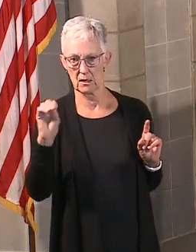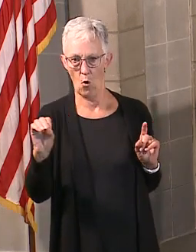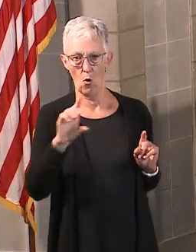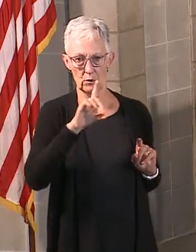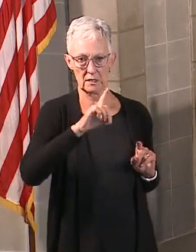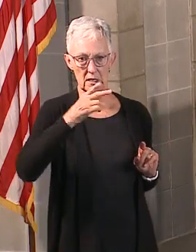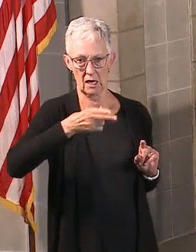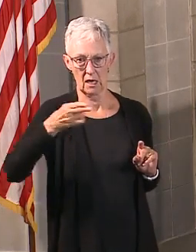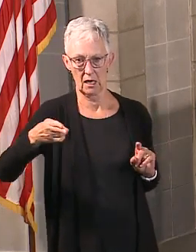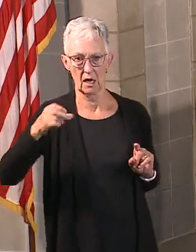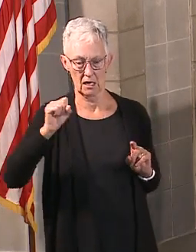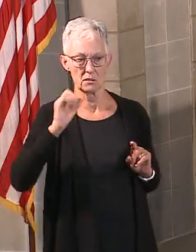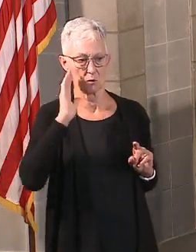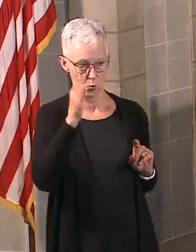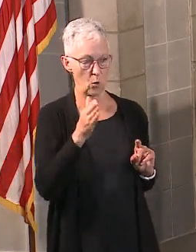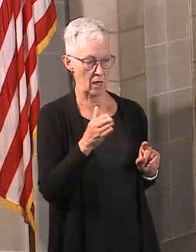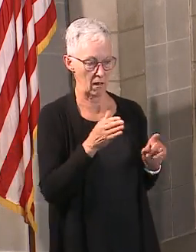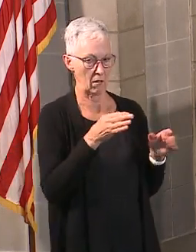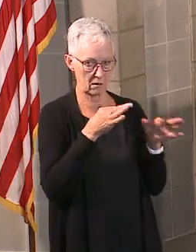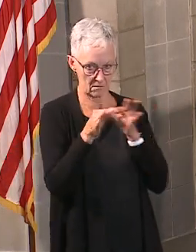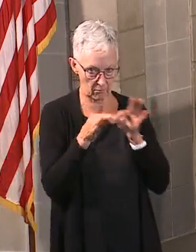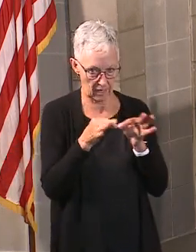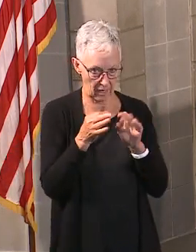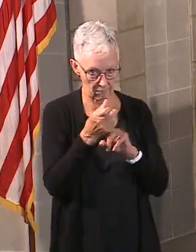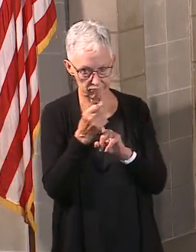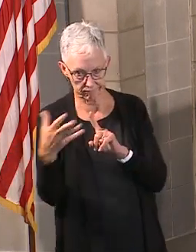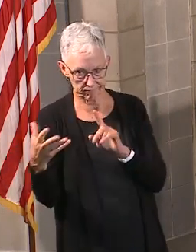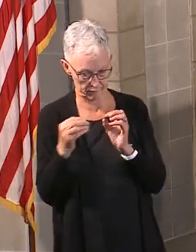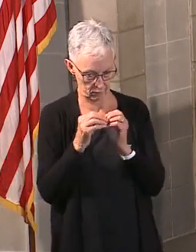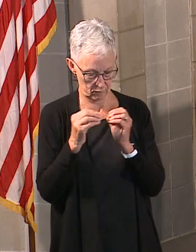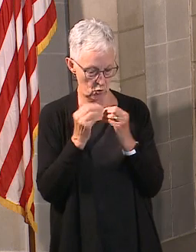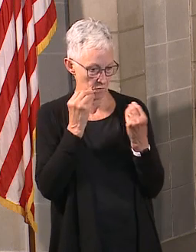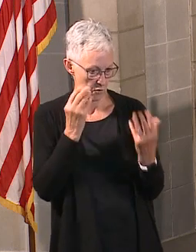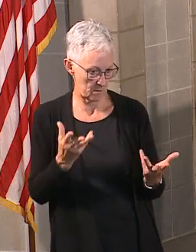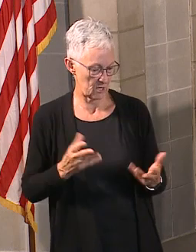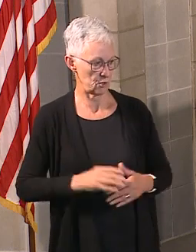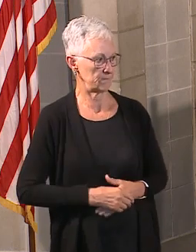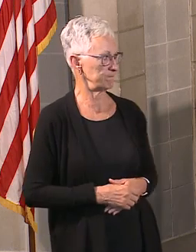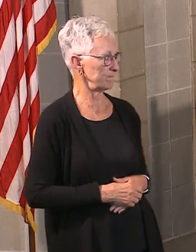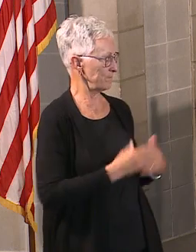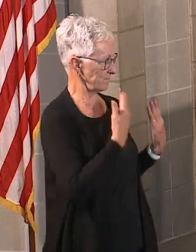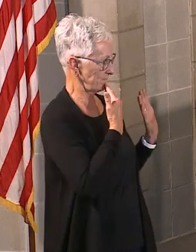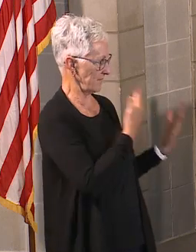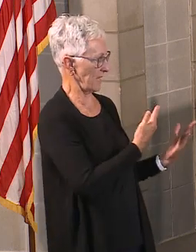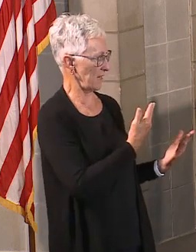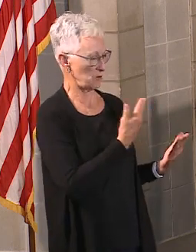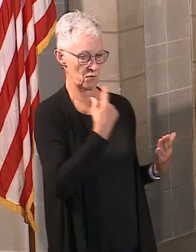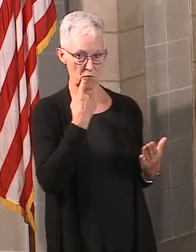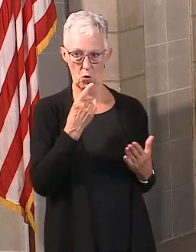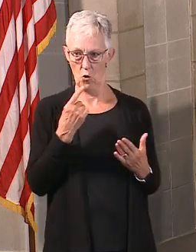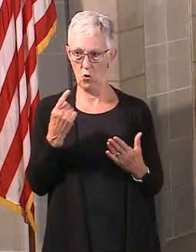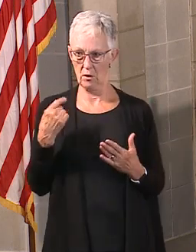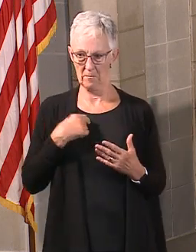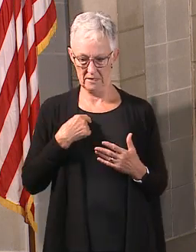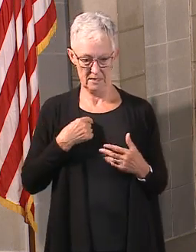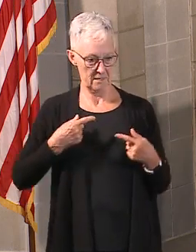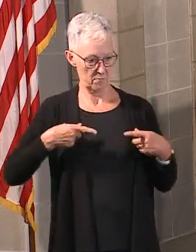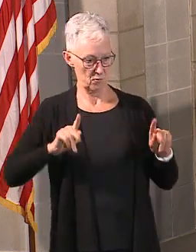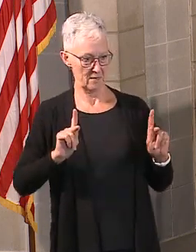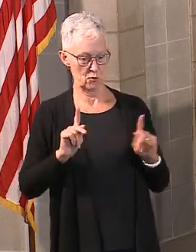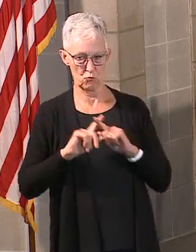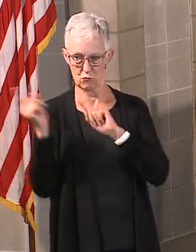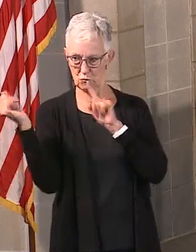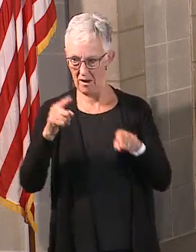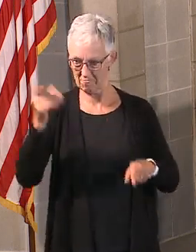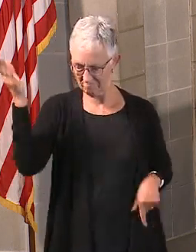Thank you, Governor, for having me this morning. And I am just ecstatic about the news that we're going to present this morning. As many of